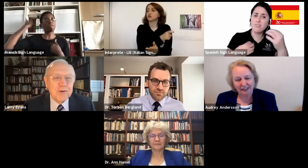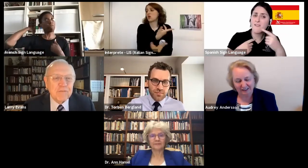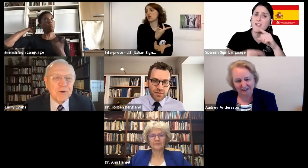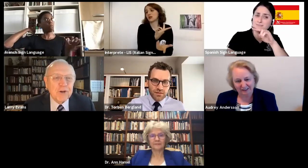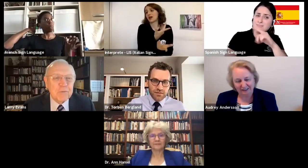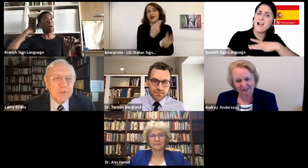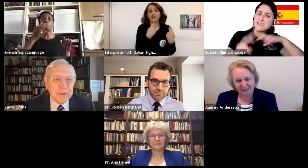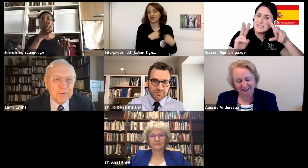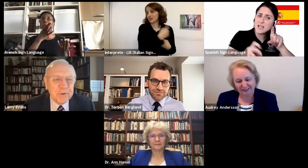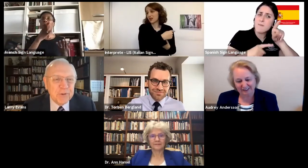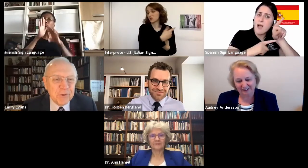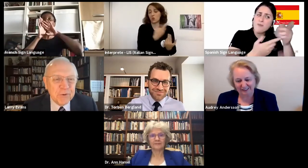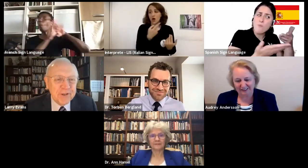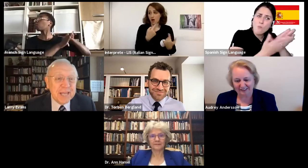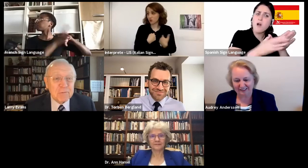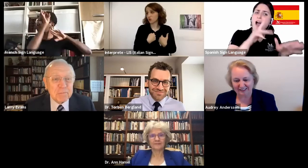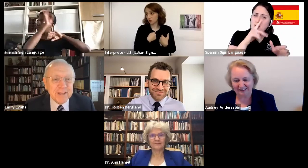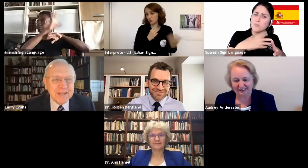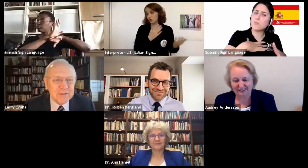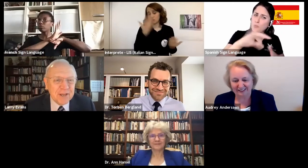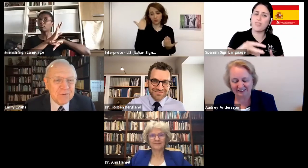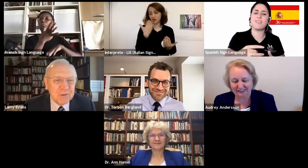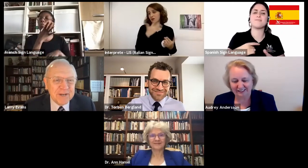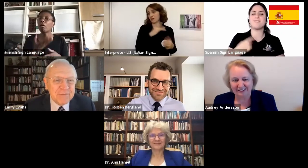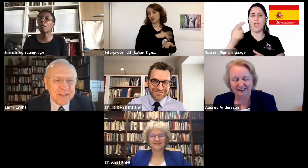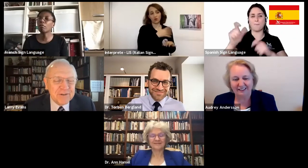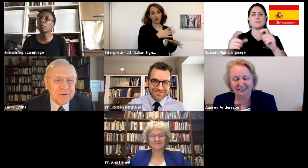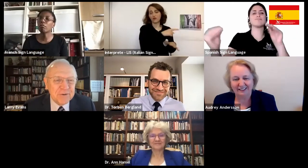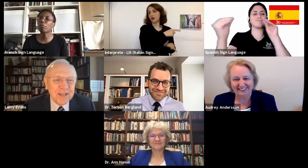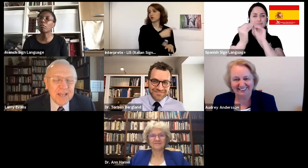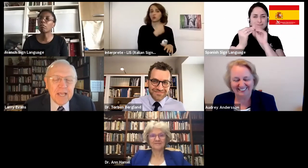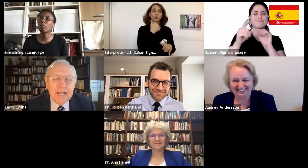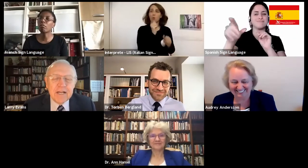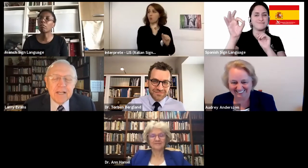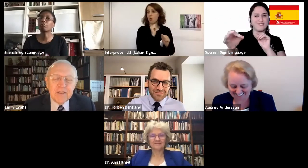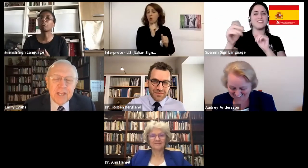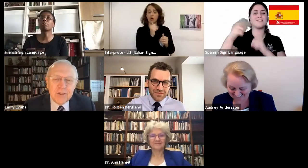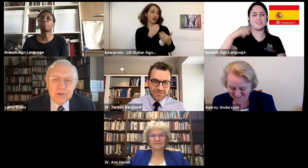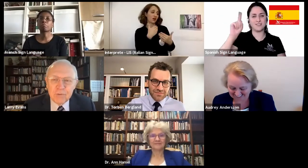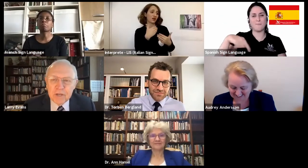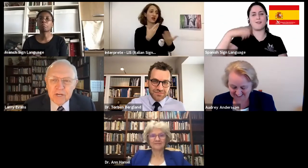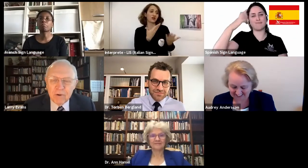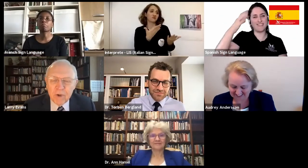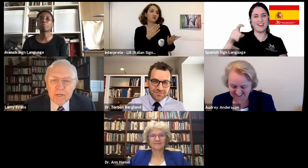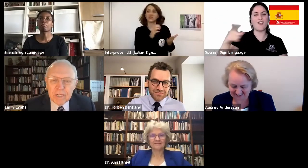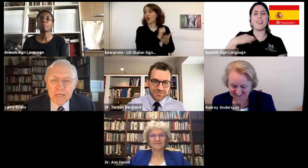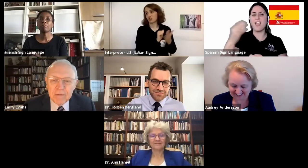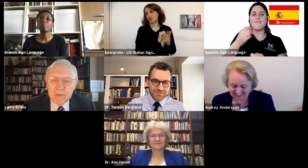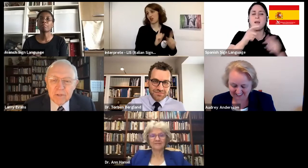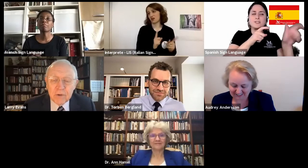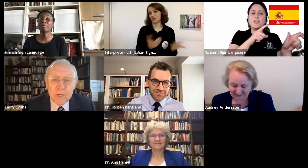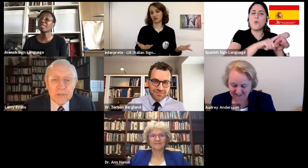Others have agreed with you, and with me, because I also believe that too. Thank Thank you so much, everyone.